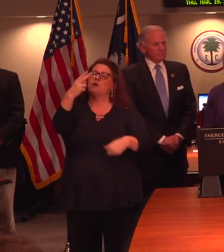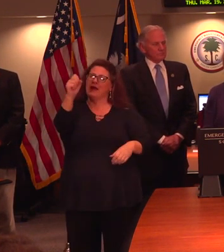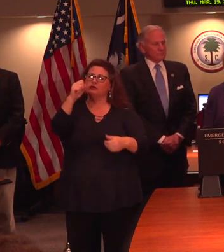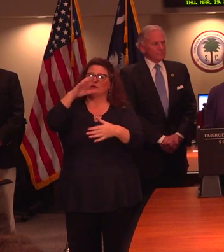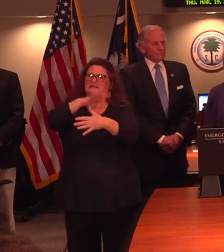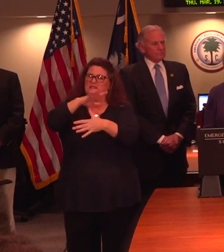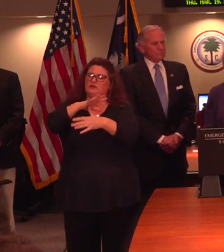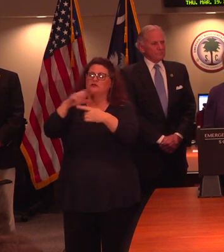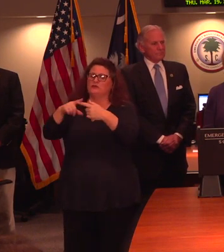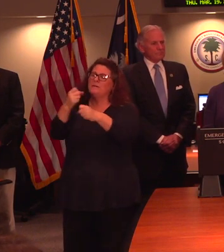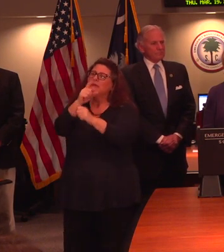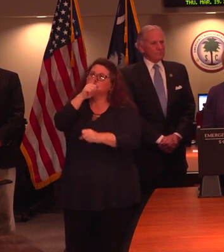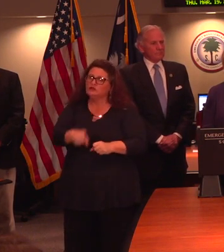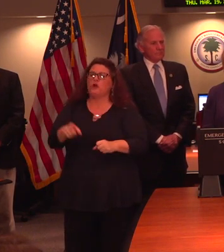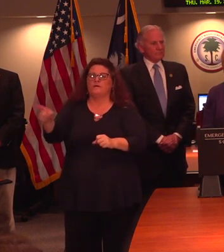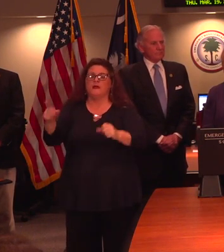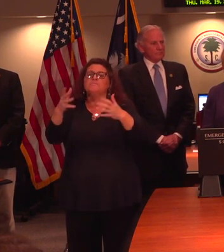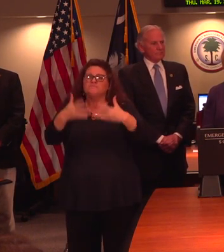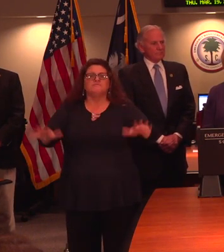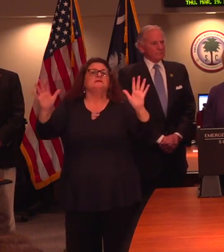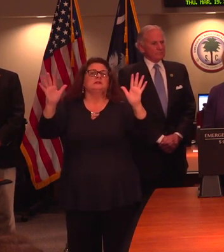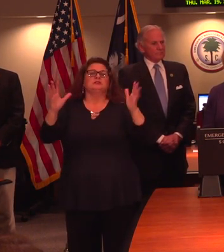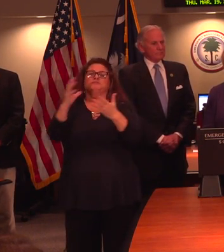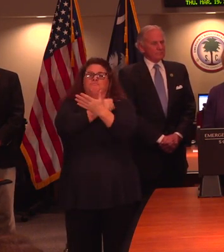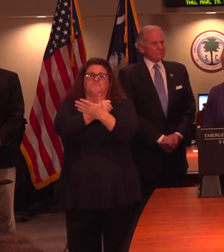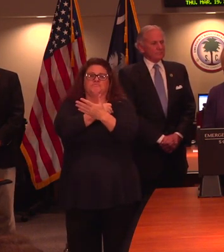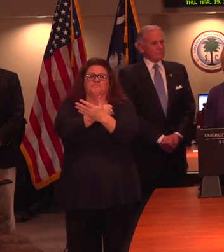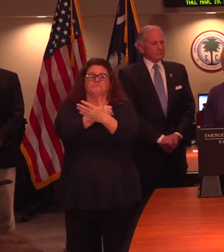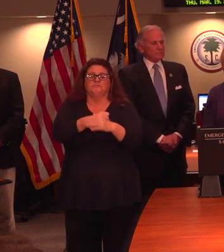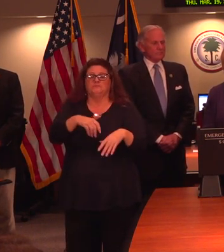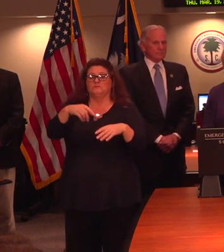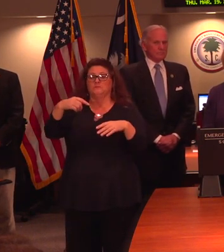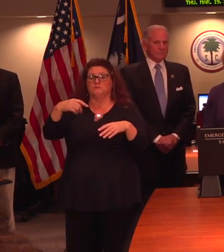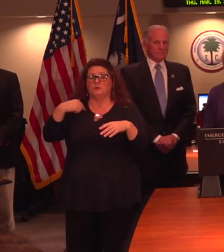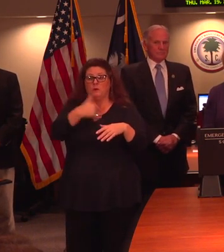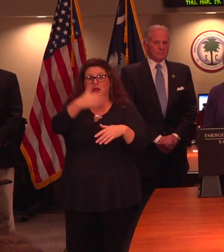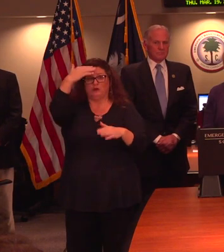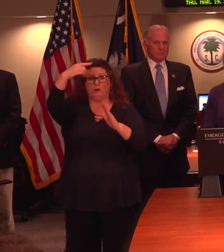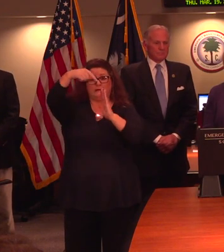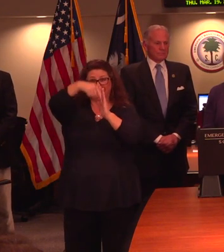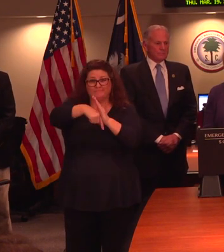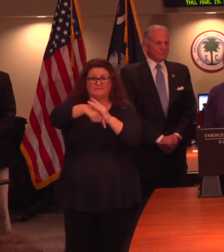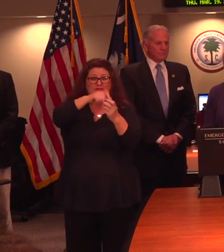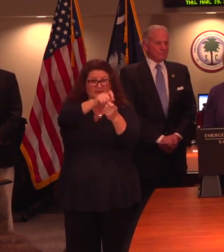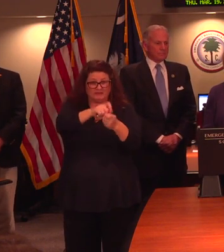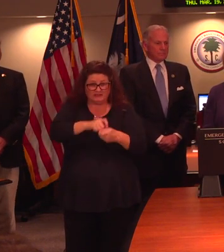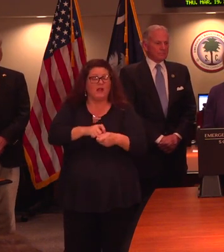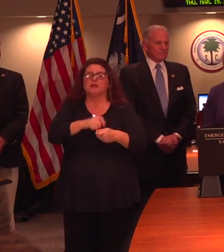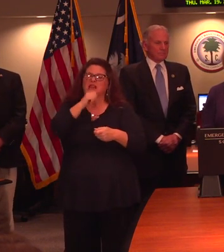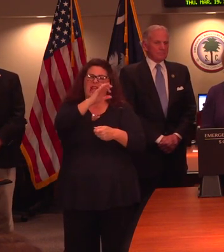will be able to get that work. We don't have all of those details right now, but we are certainly working on that and hope to announce something